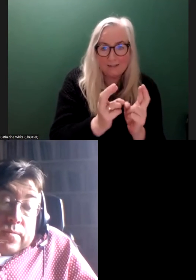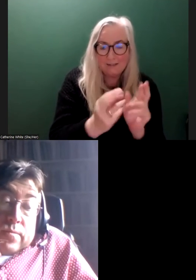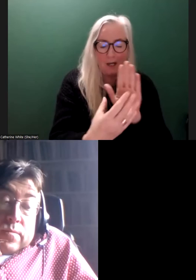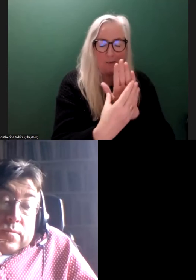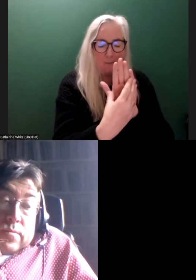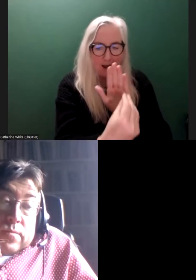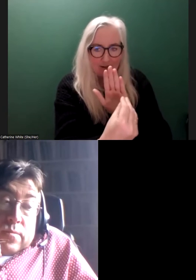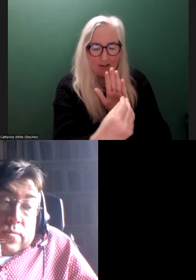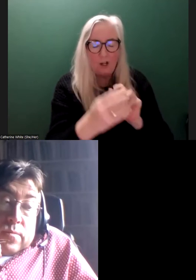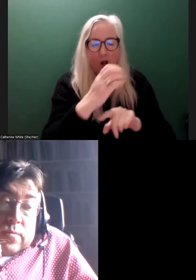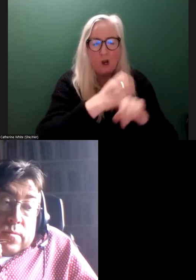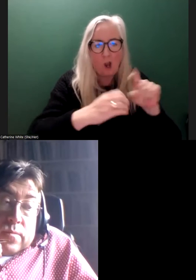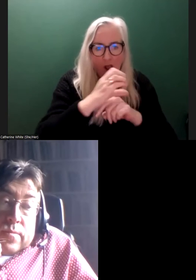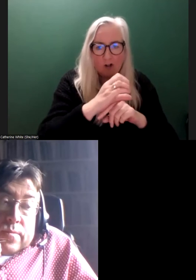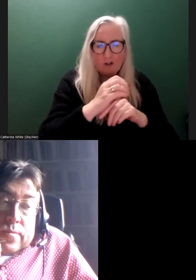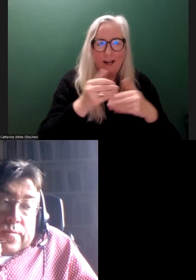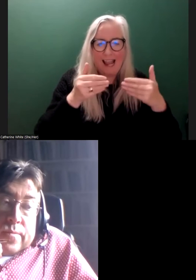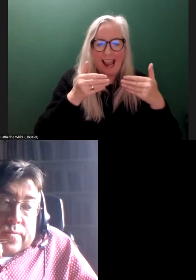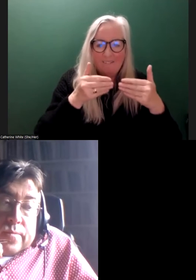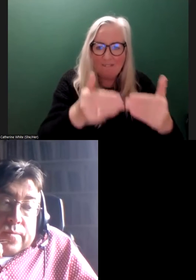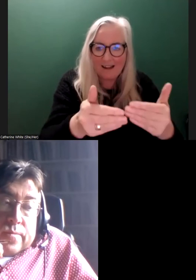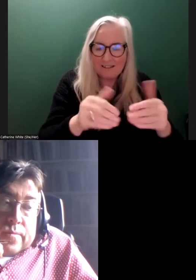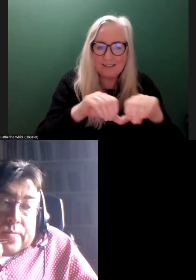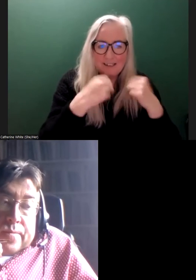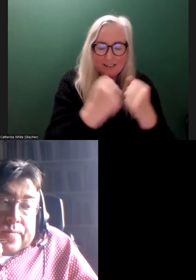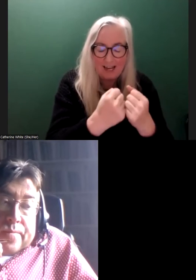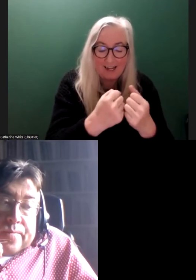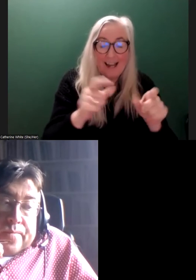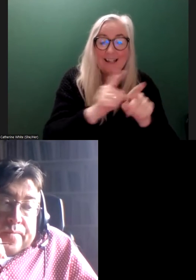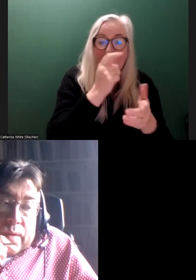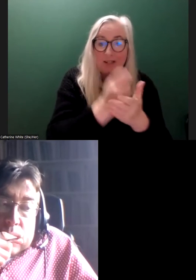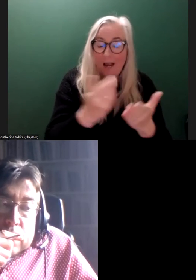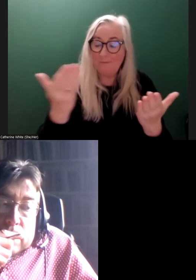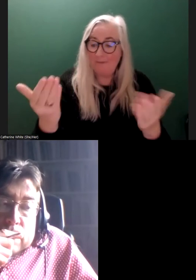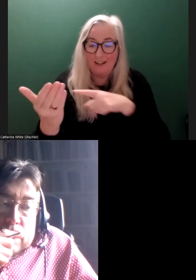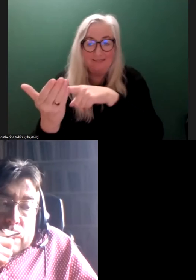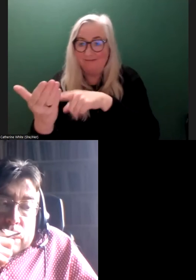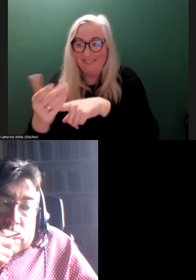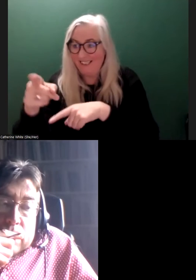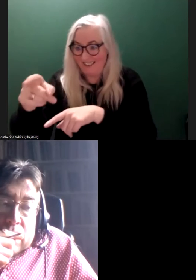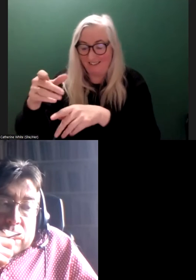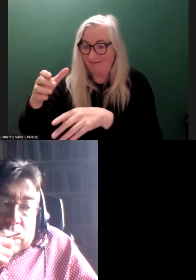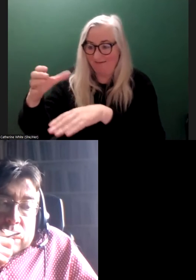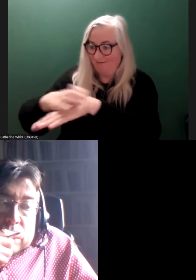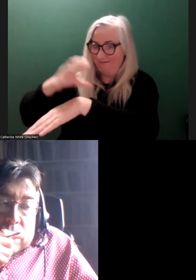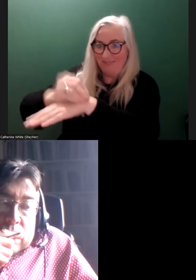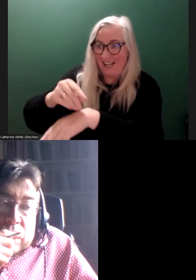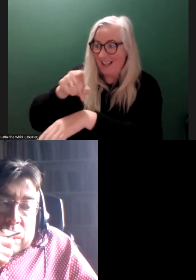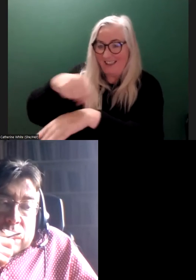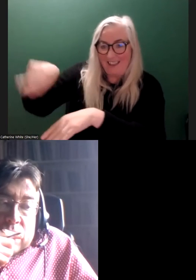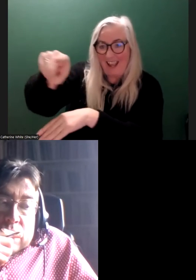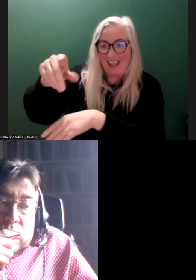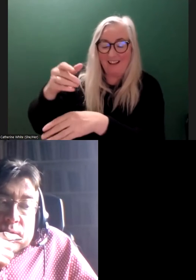culture and advancements of society. And another hand, we're still feeding a machine that owns the values of our